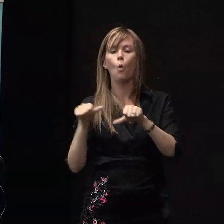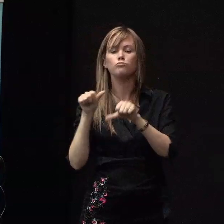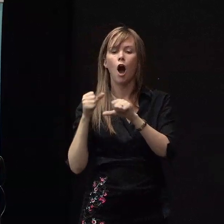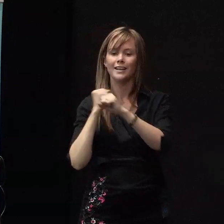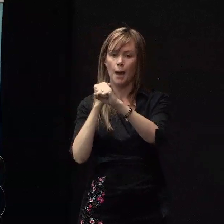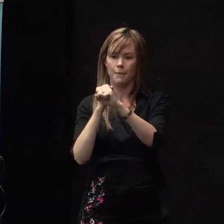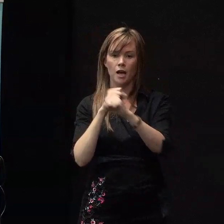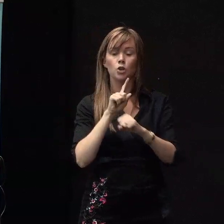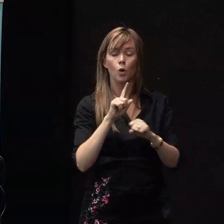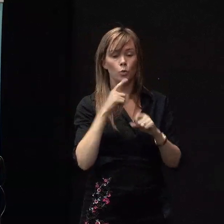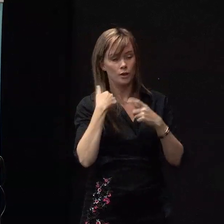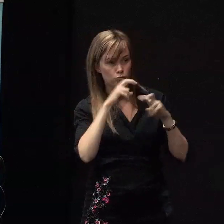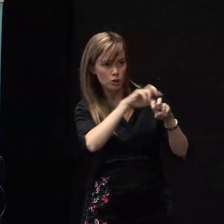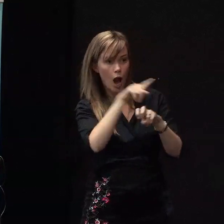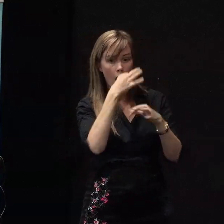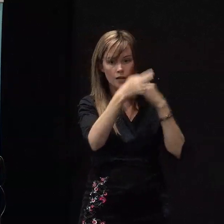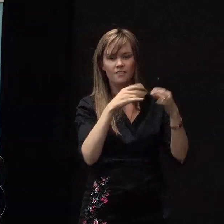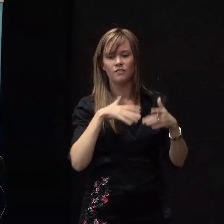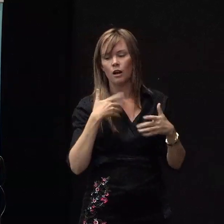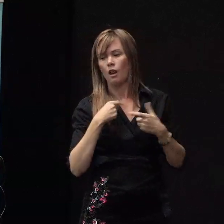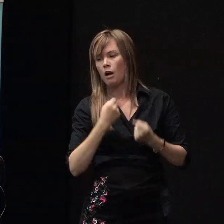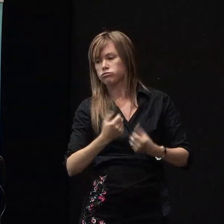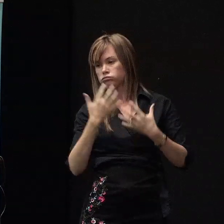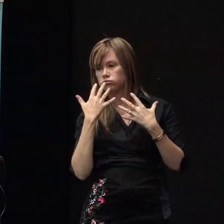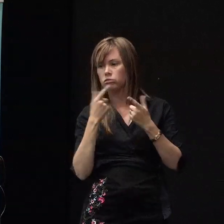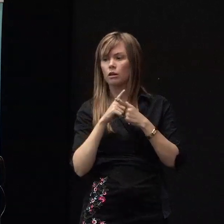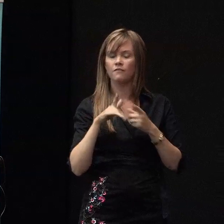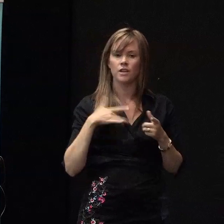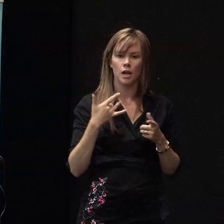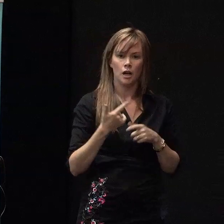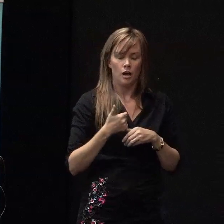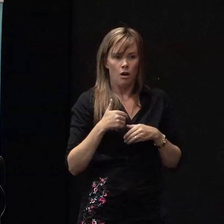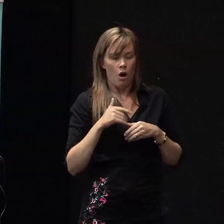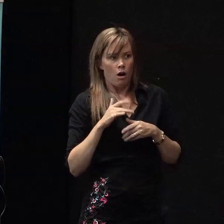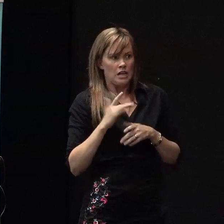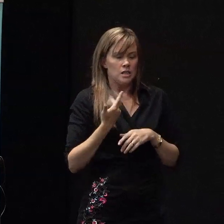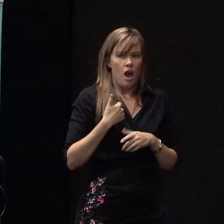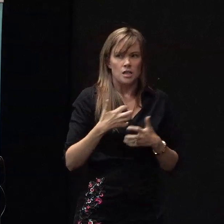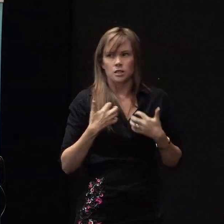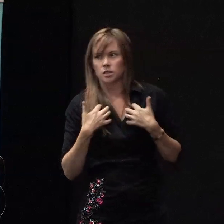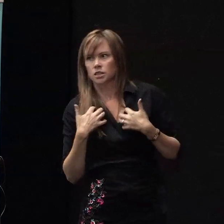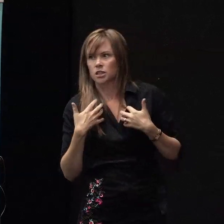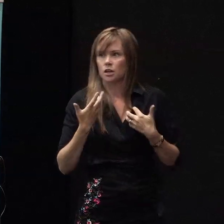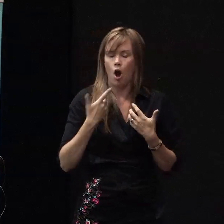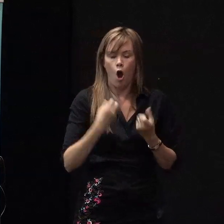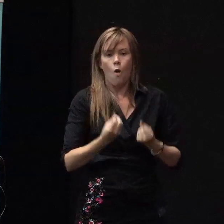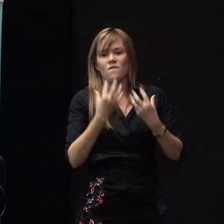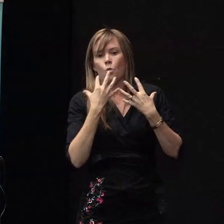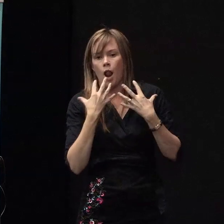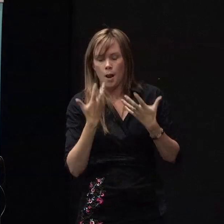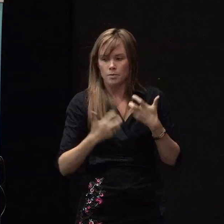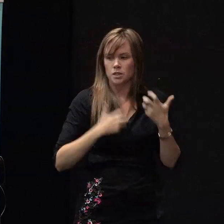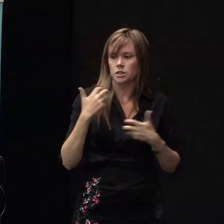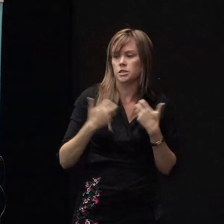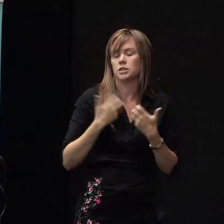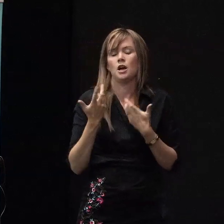of being over it, stoked, feeling lucky, feeling on edge or overwhelmed. These are the feelings that hit us as we